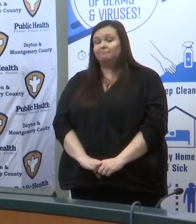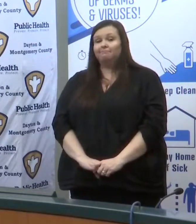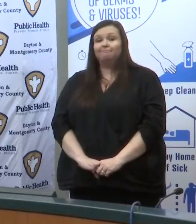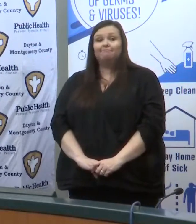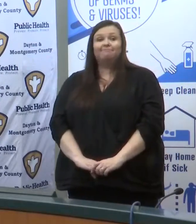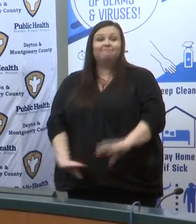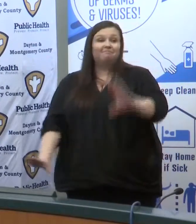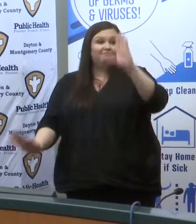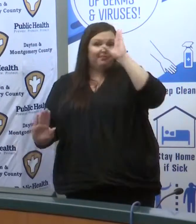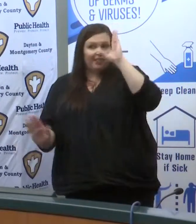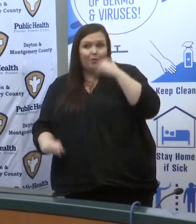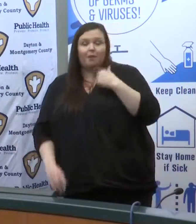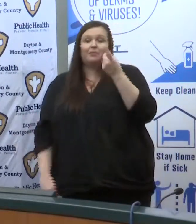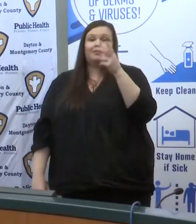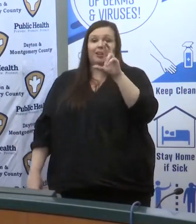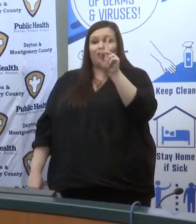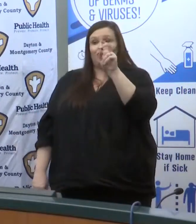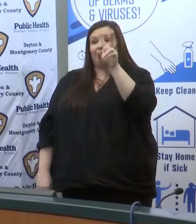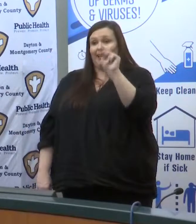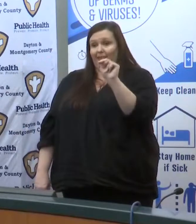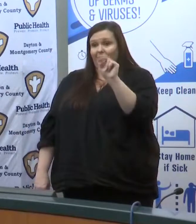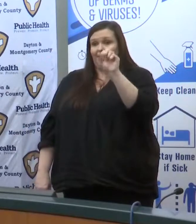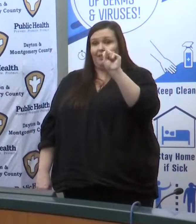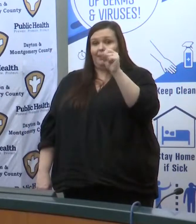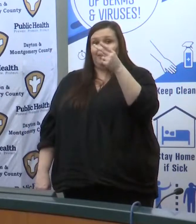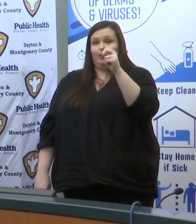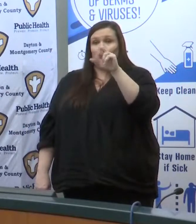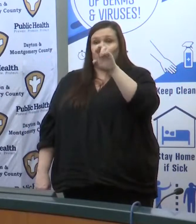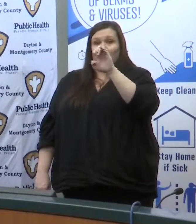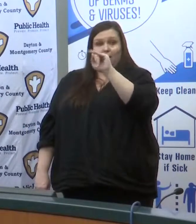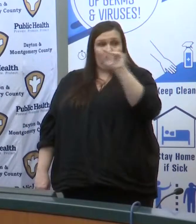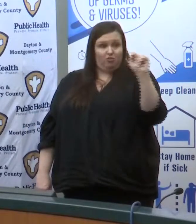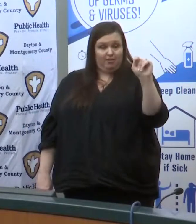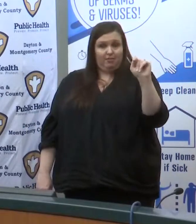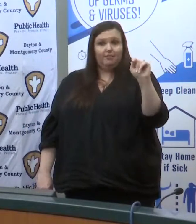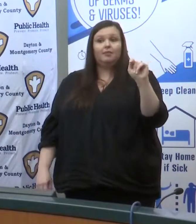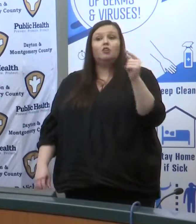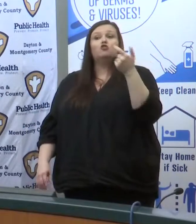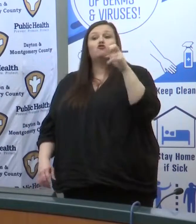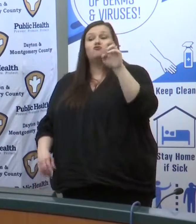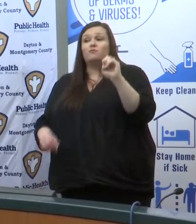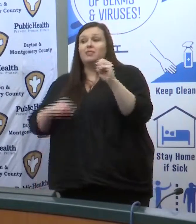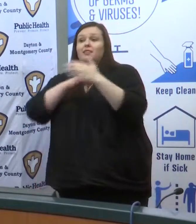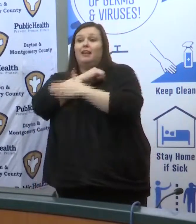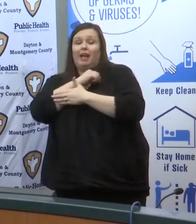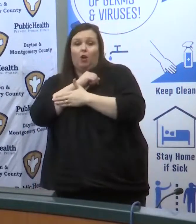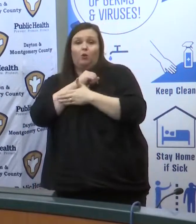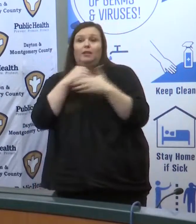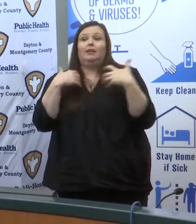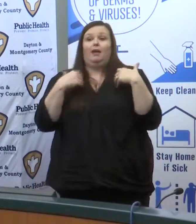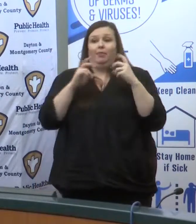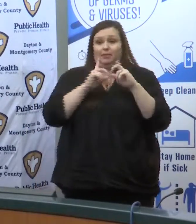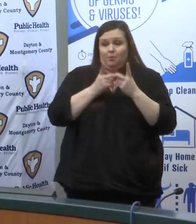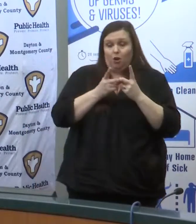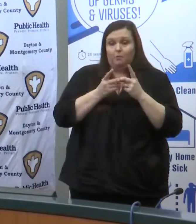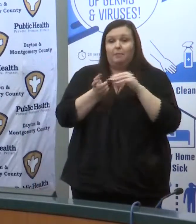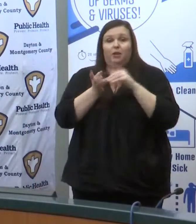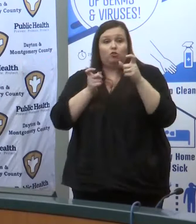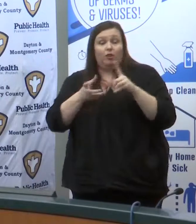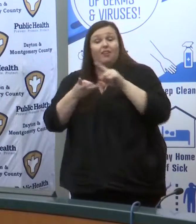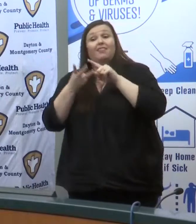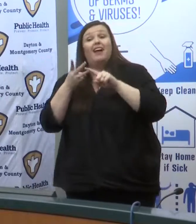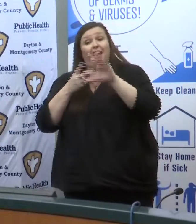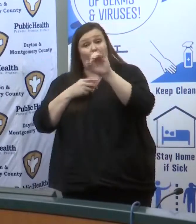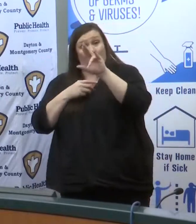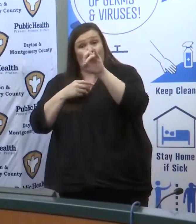I am Dr. Kevin Sherrod I'm the medical director for the Greene County Health Department. I'm also the Greene County Coroner and just want to take a minute to